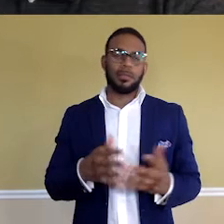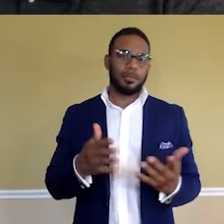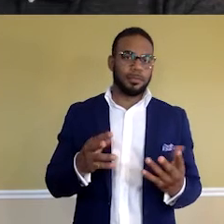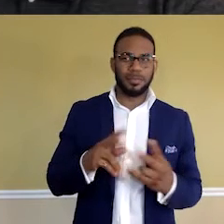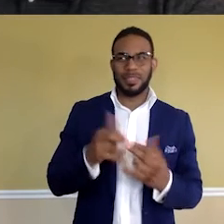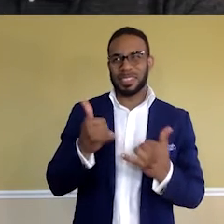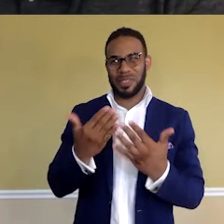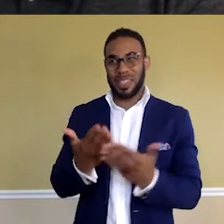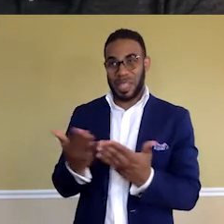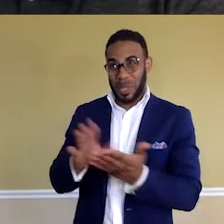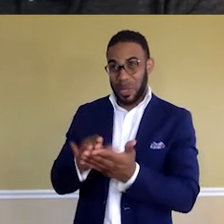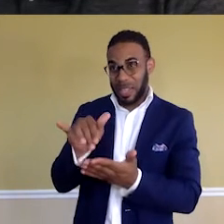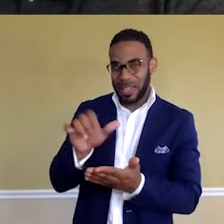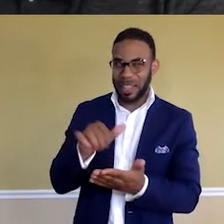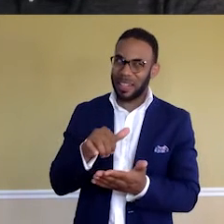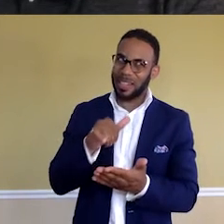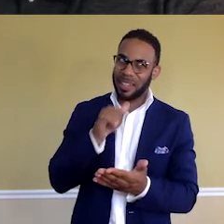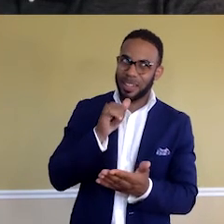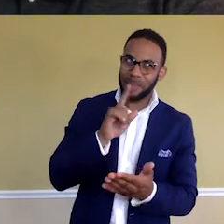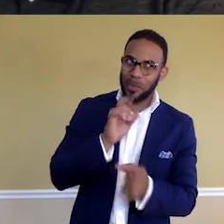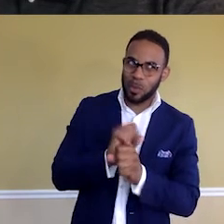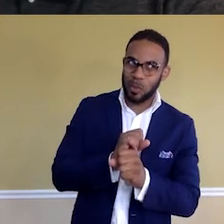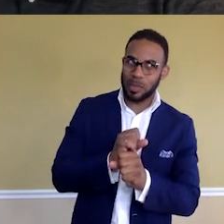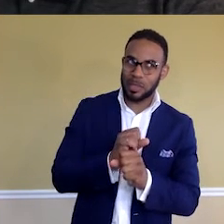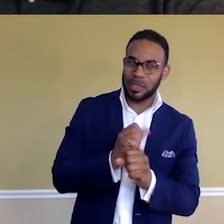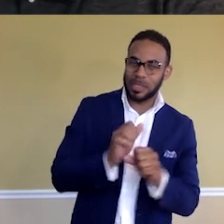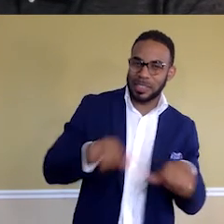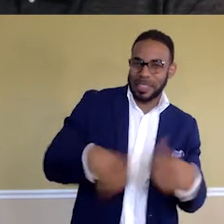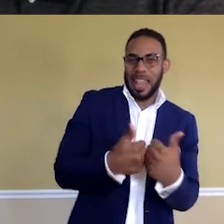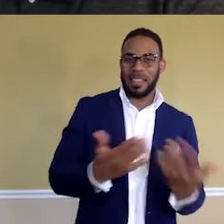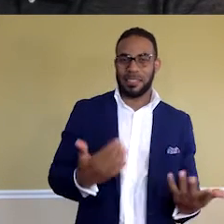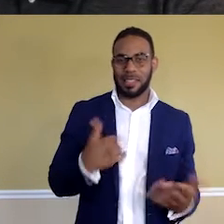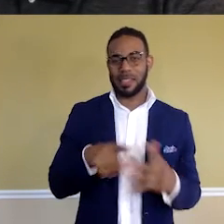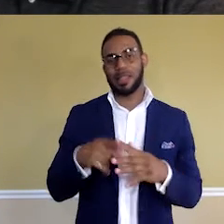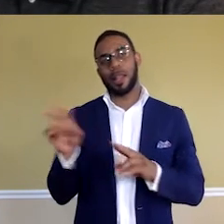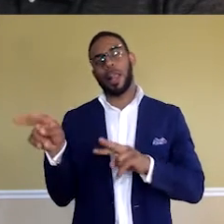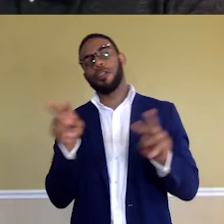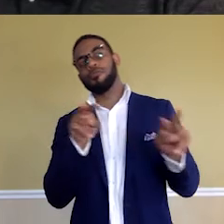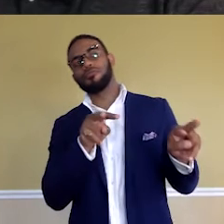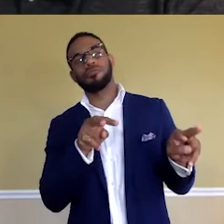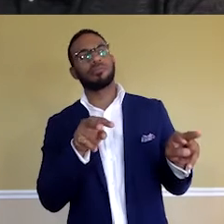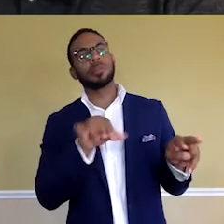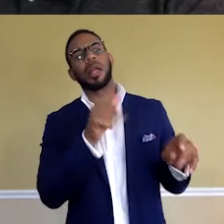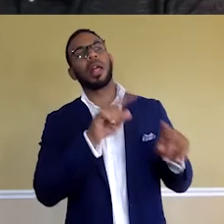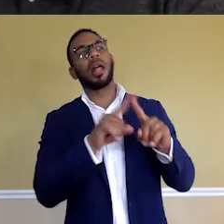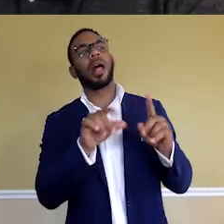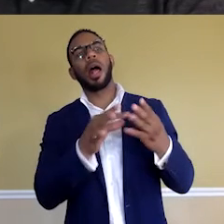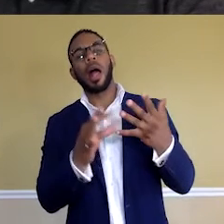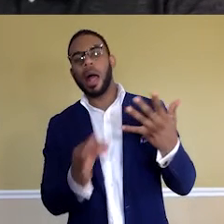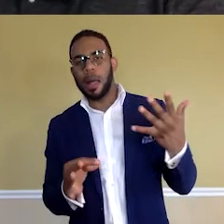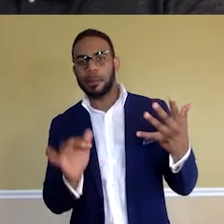to learn, I wasn't being truly challenged. So I started looking at, like, the different options that I could have.